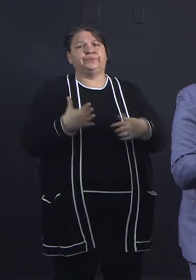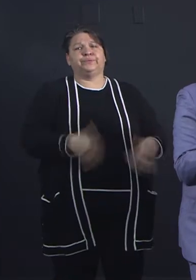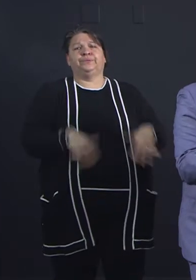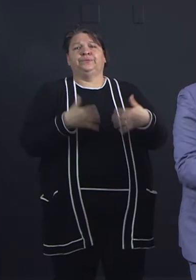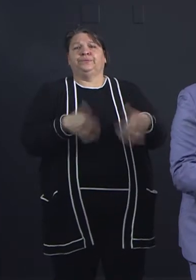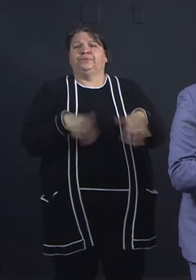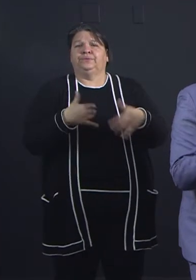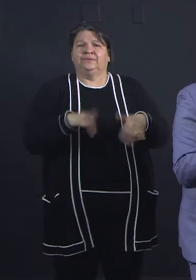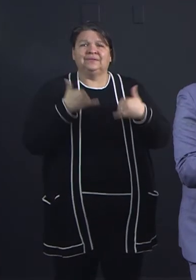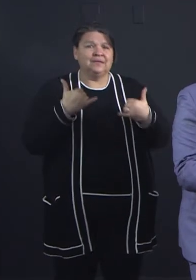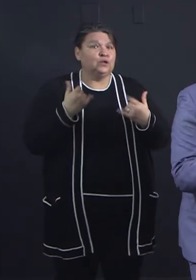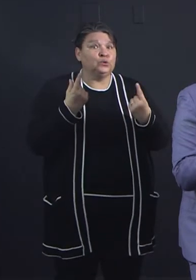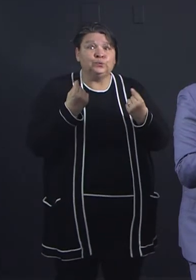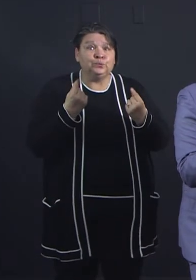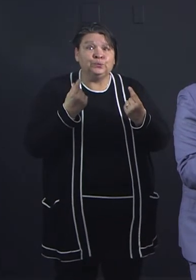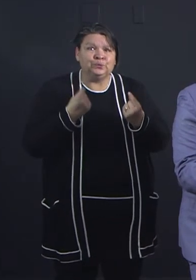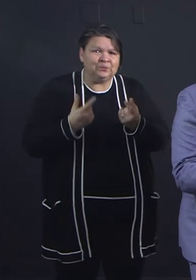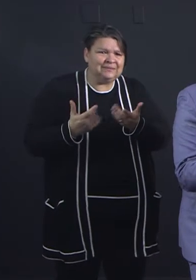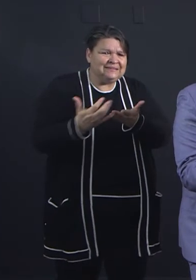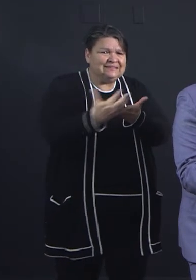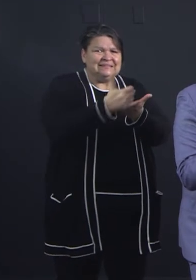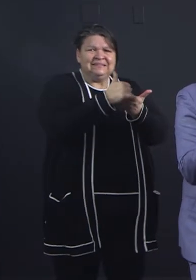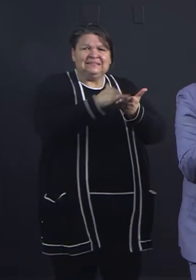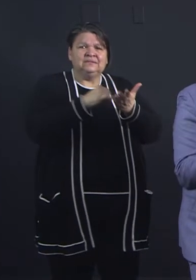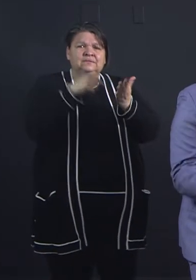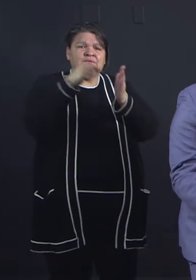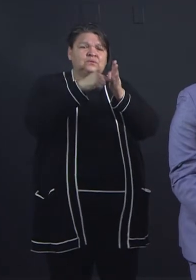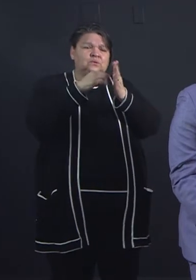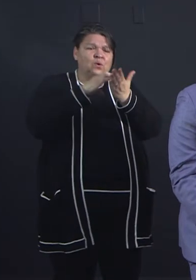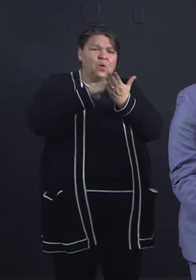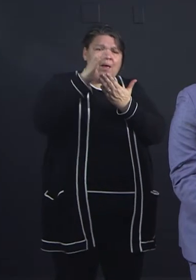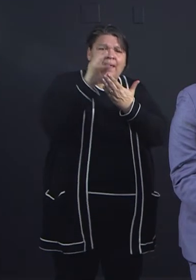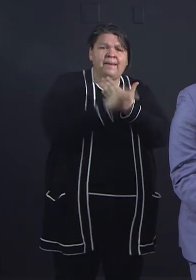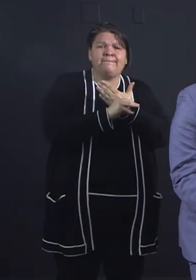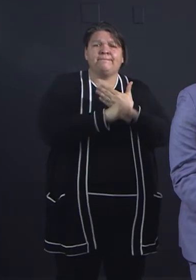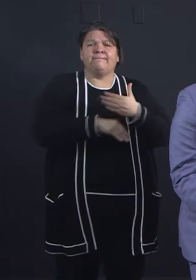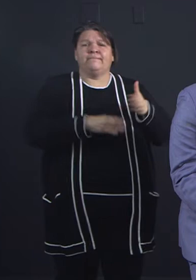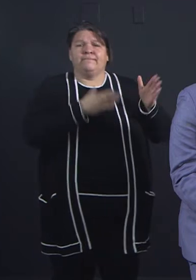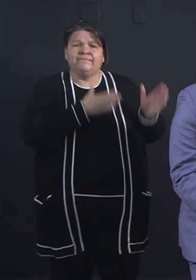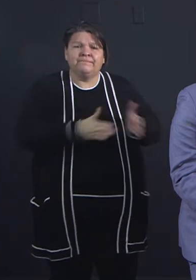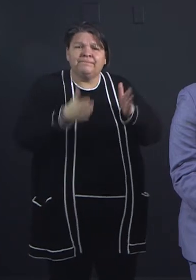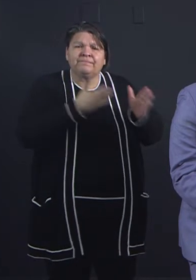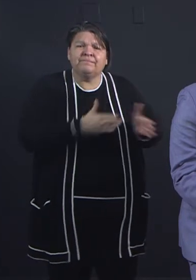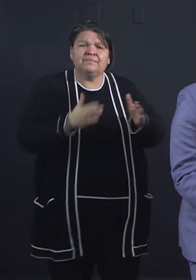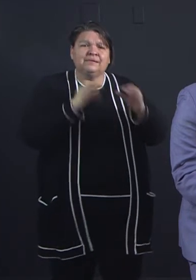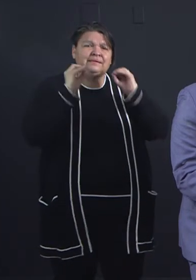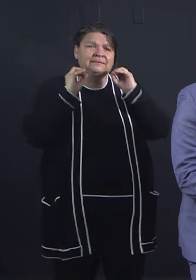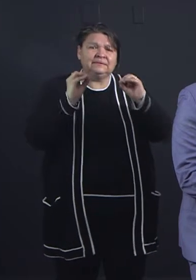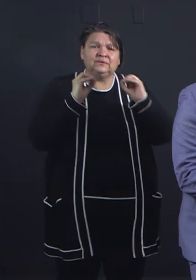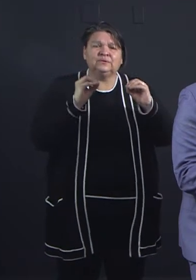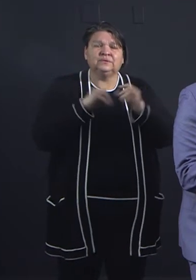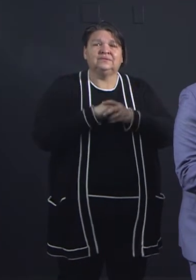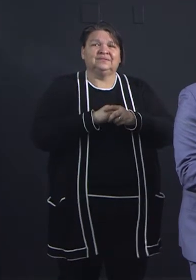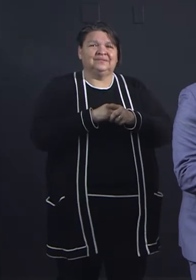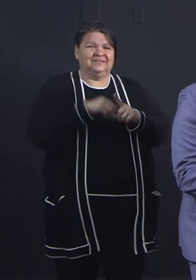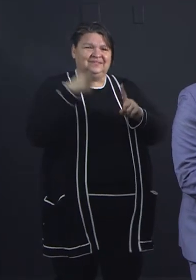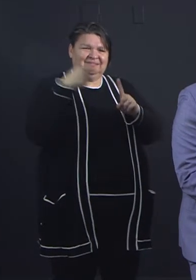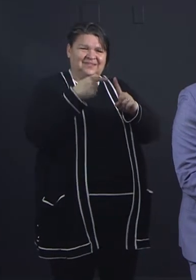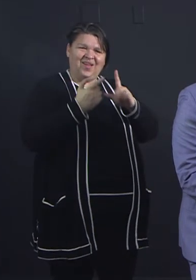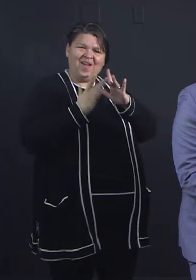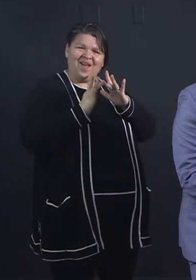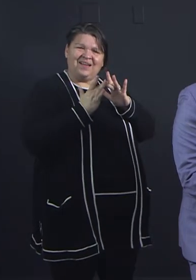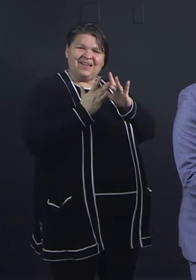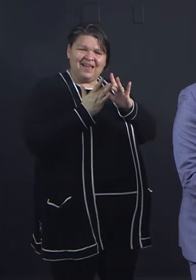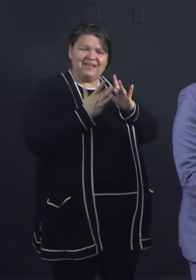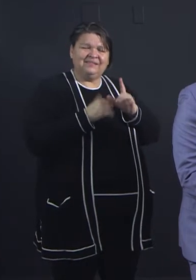to keep students thinking while we were in the midst of standing up our online instructional program. We, like all major